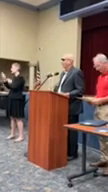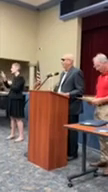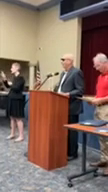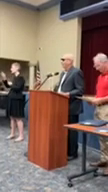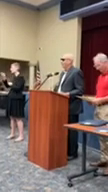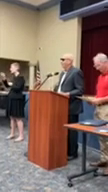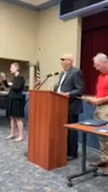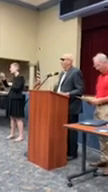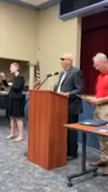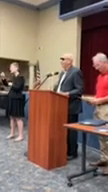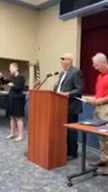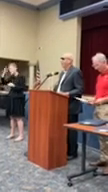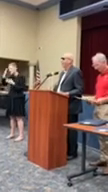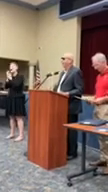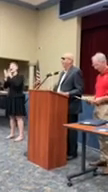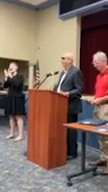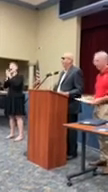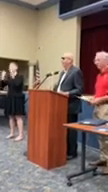Yes! Alexandria.